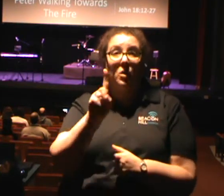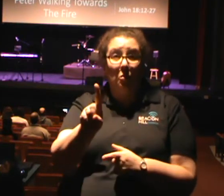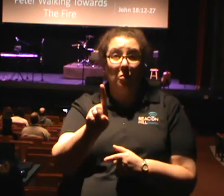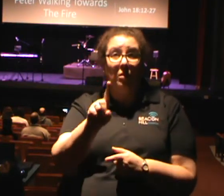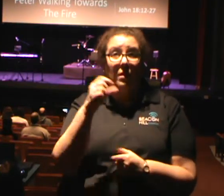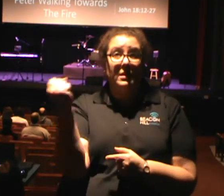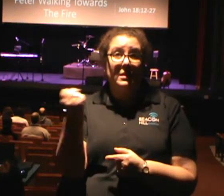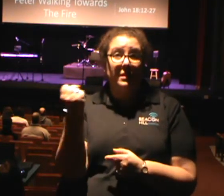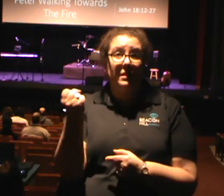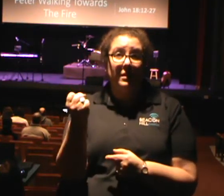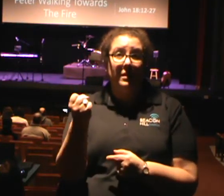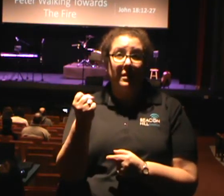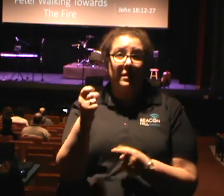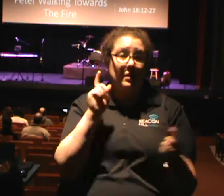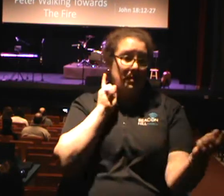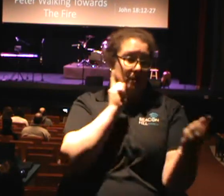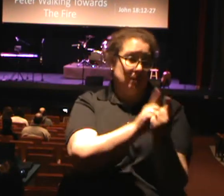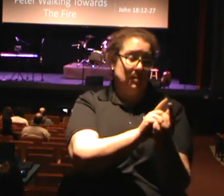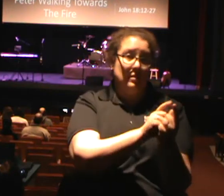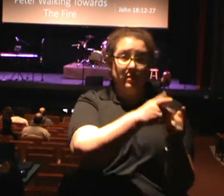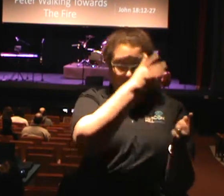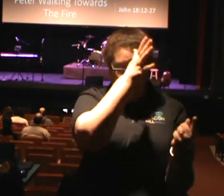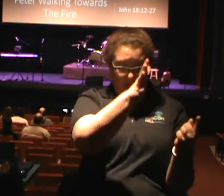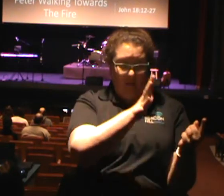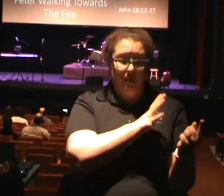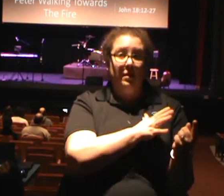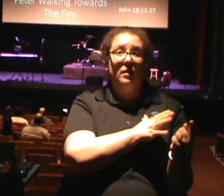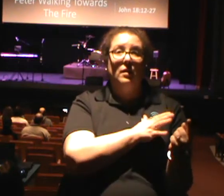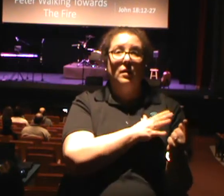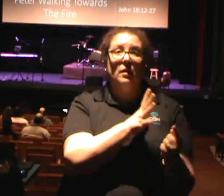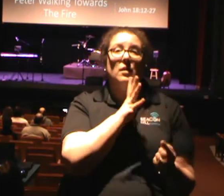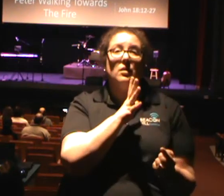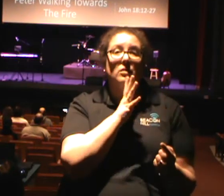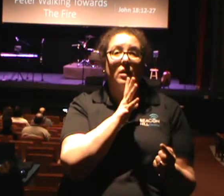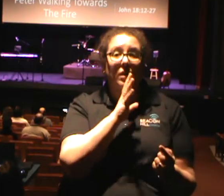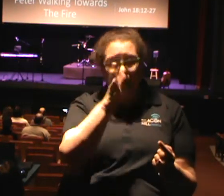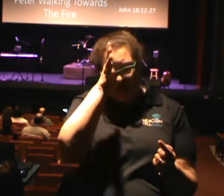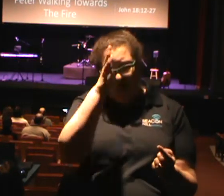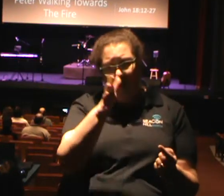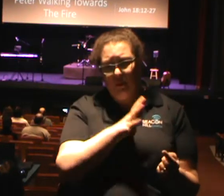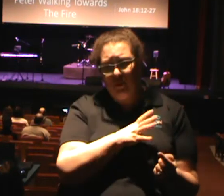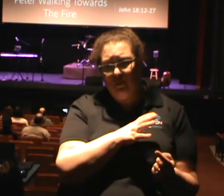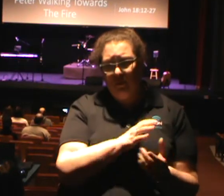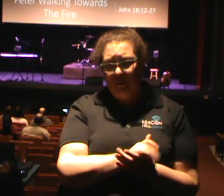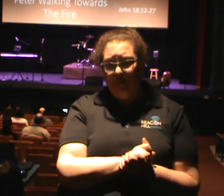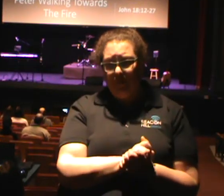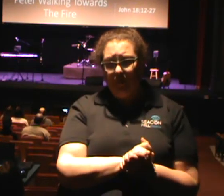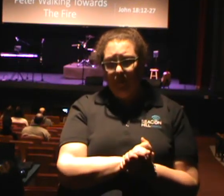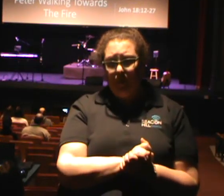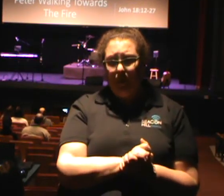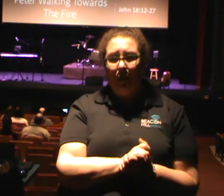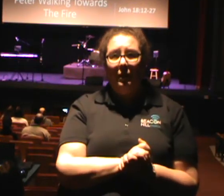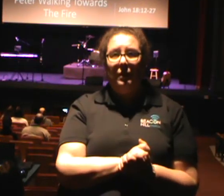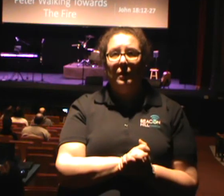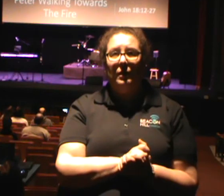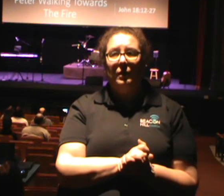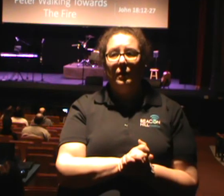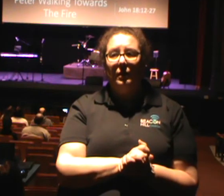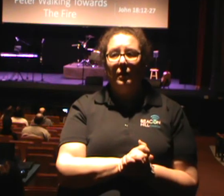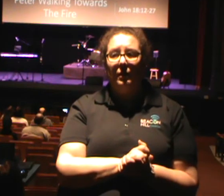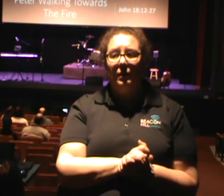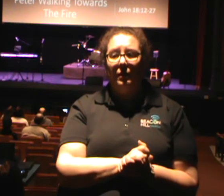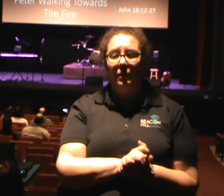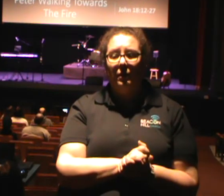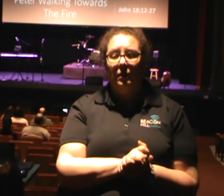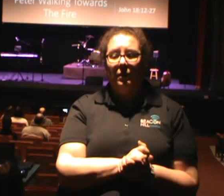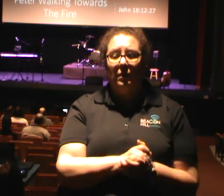they came across this man and they started talking to the man and he opened up his wallet and showed them